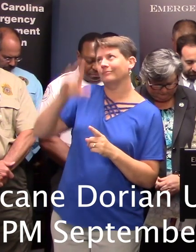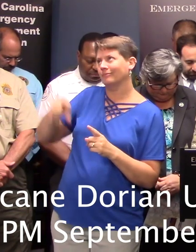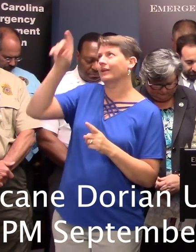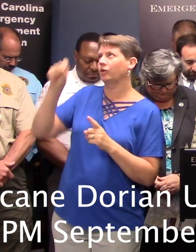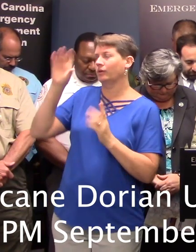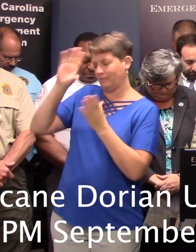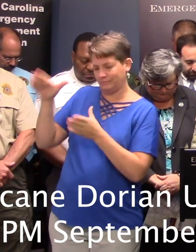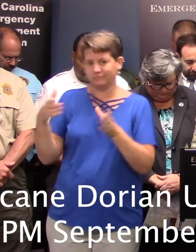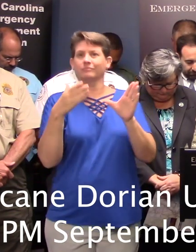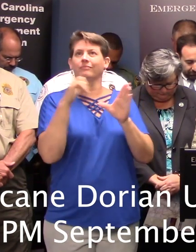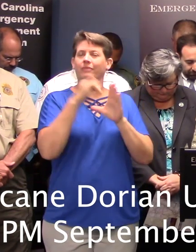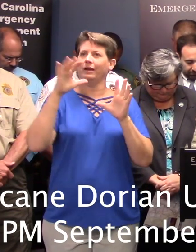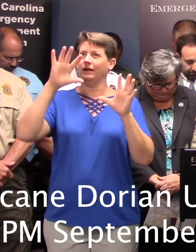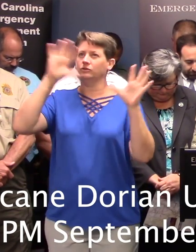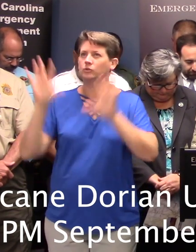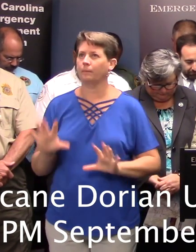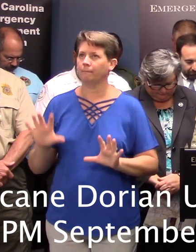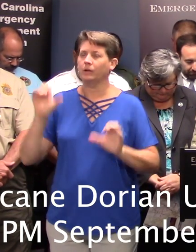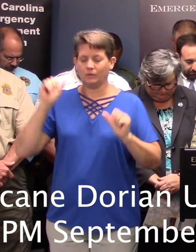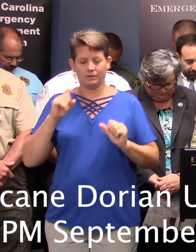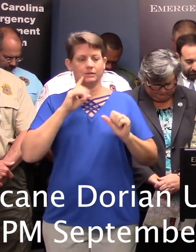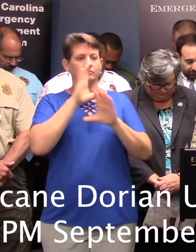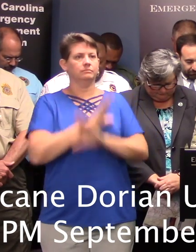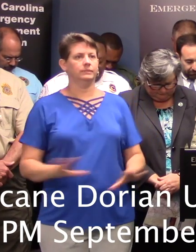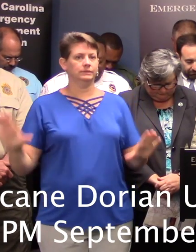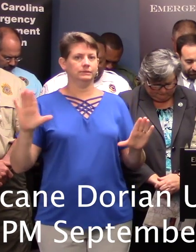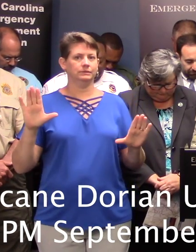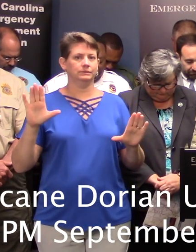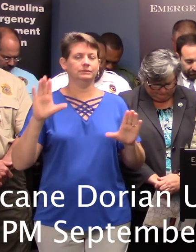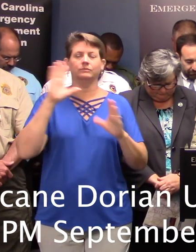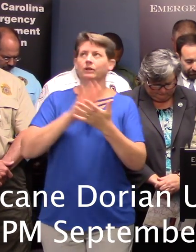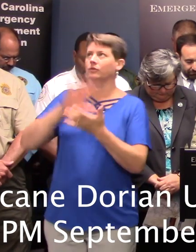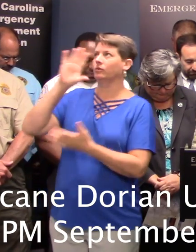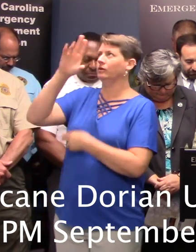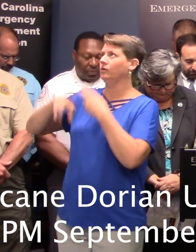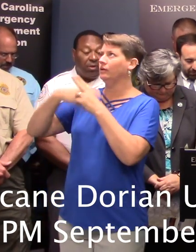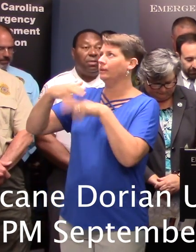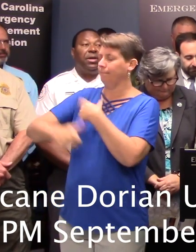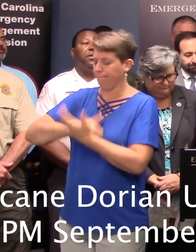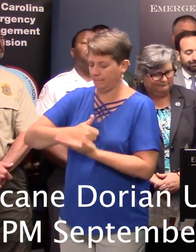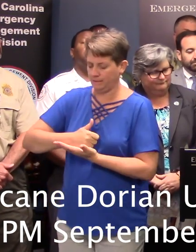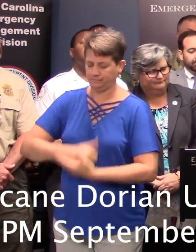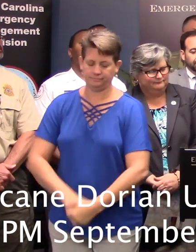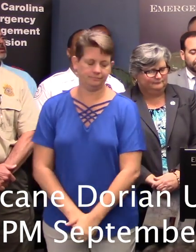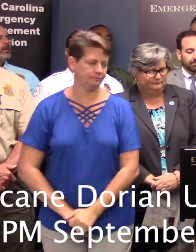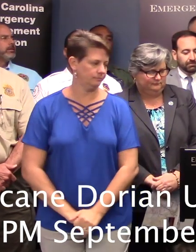You're able to say to that storm, peace, be still. We give you glory now. In your name we pray. Amen. Amen.